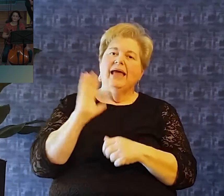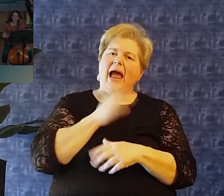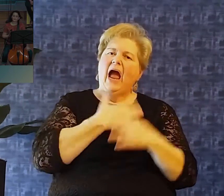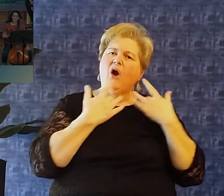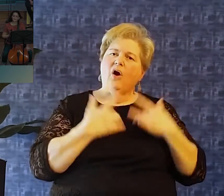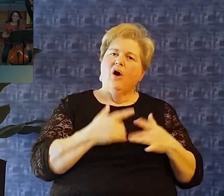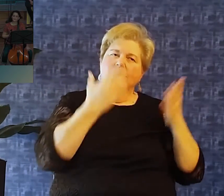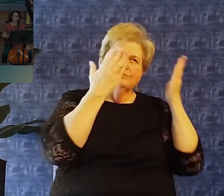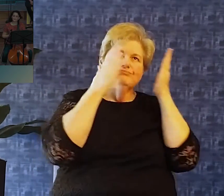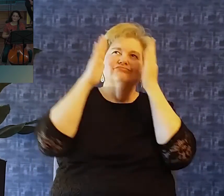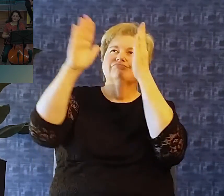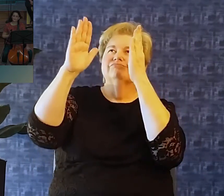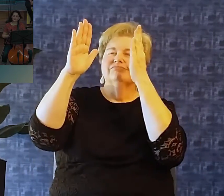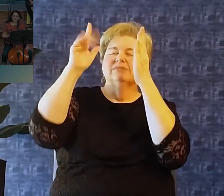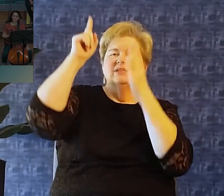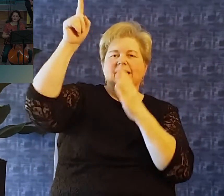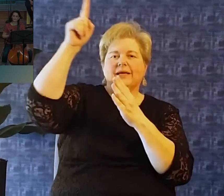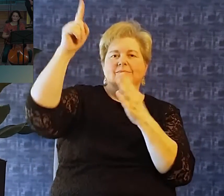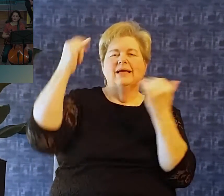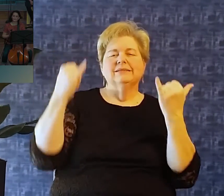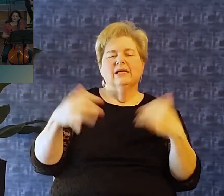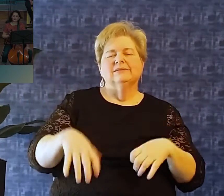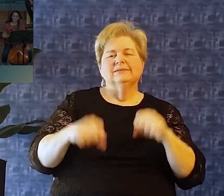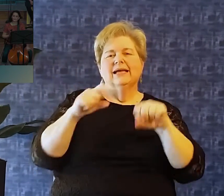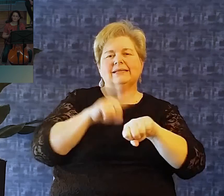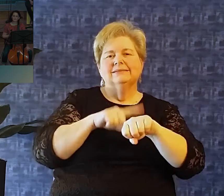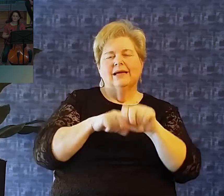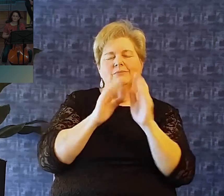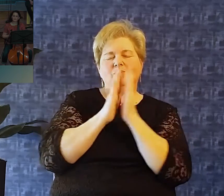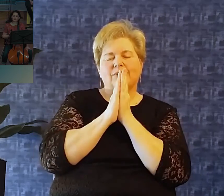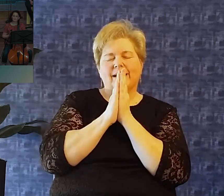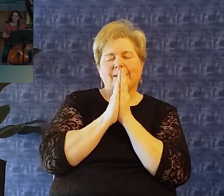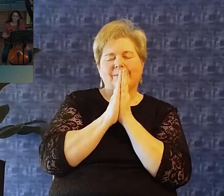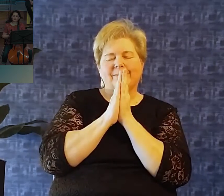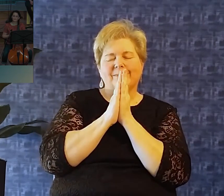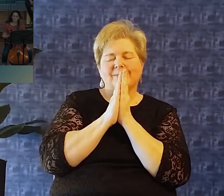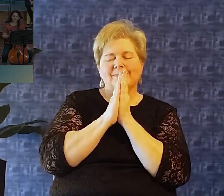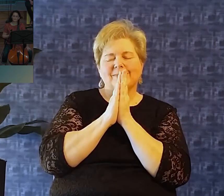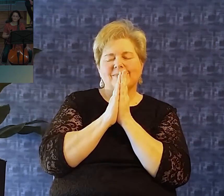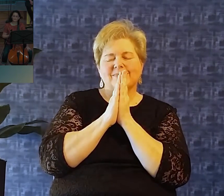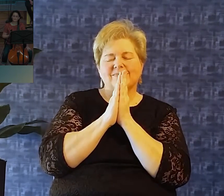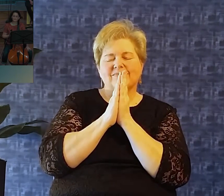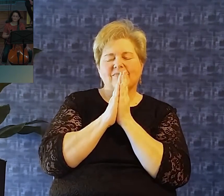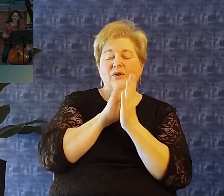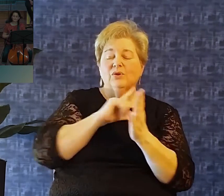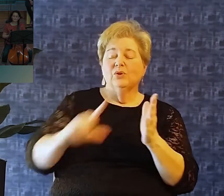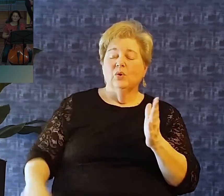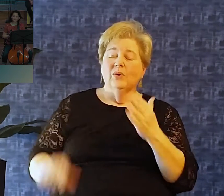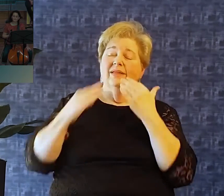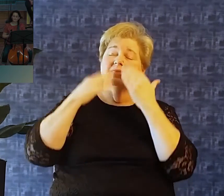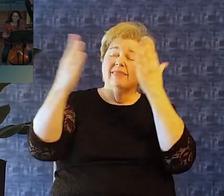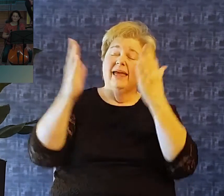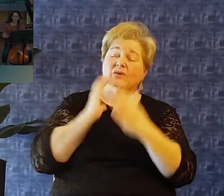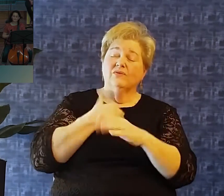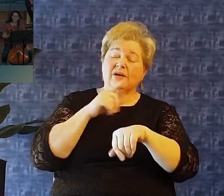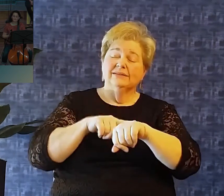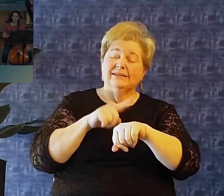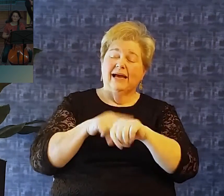music and through the preaching to follow Let's take just a moment for a word of prayer Lord, we thank you for our time this morning